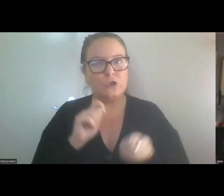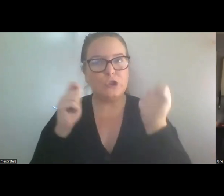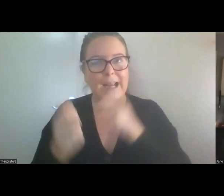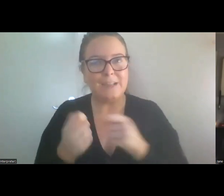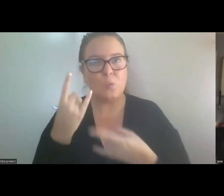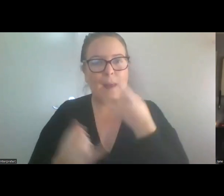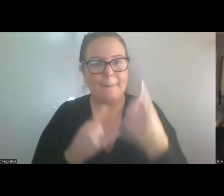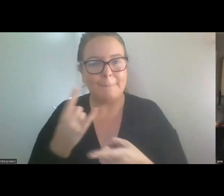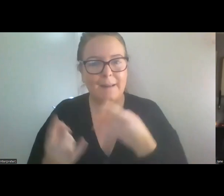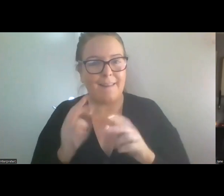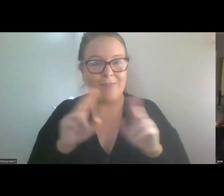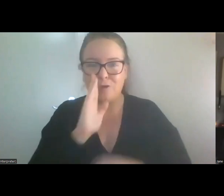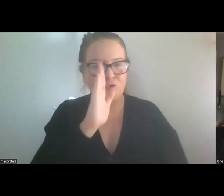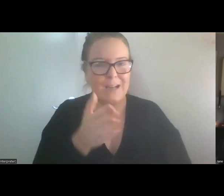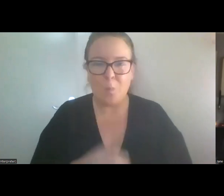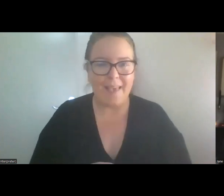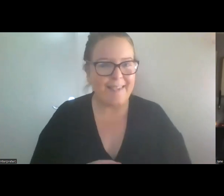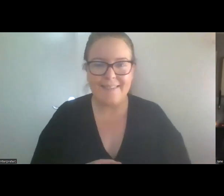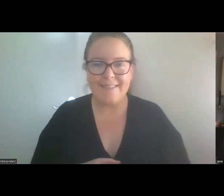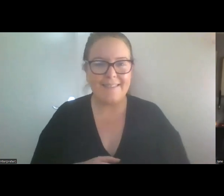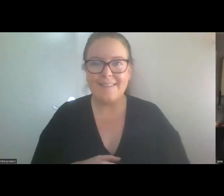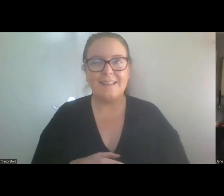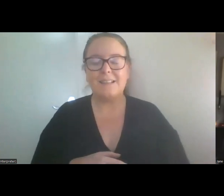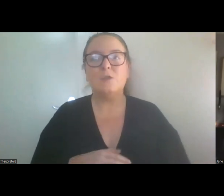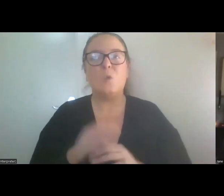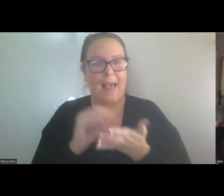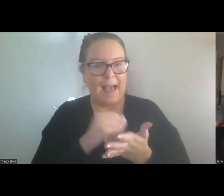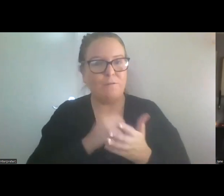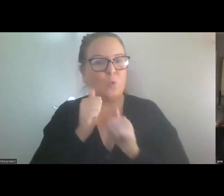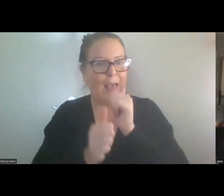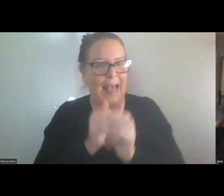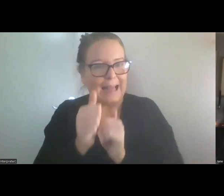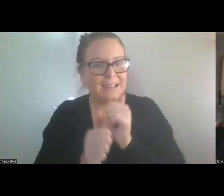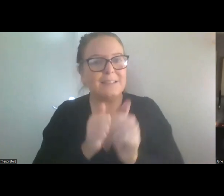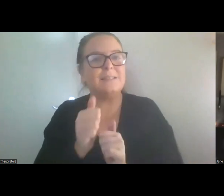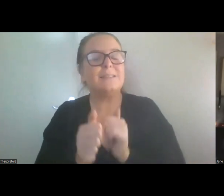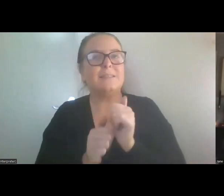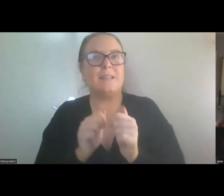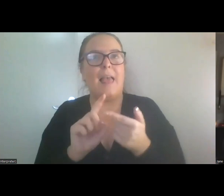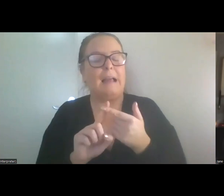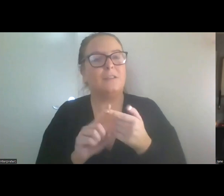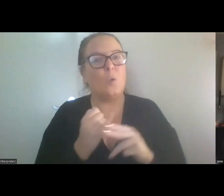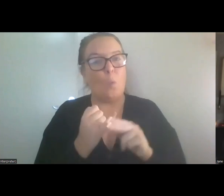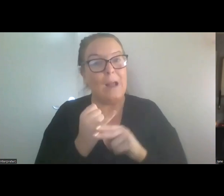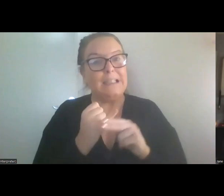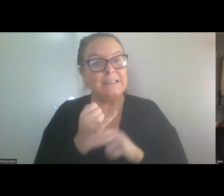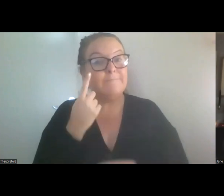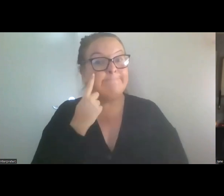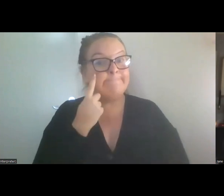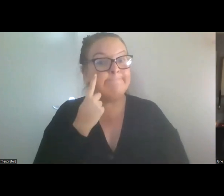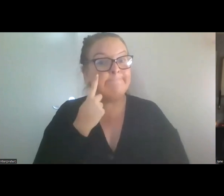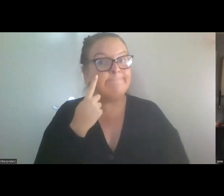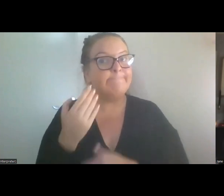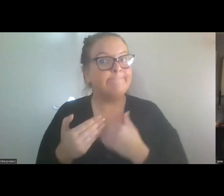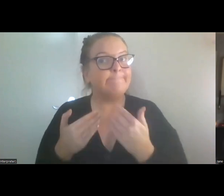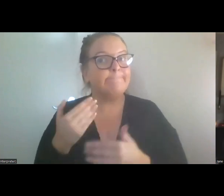it's not immediate. So we nearly have to act and then, you know, wait and see, you know, but I think with